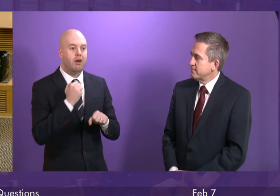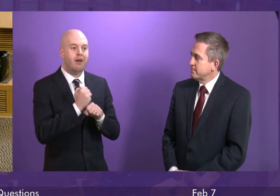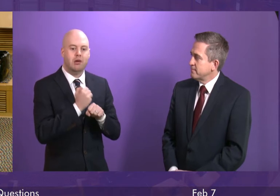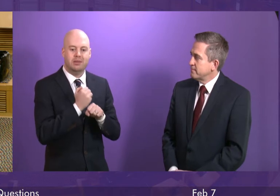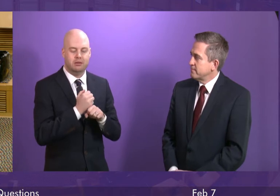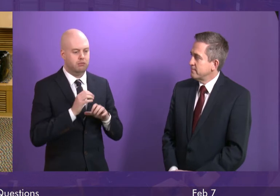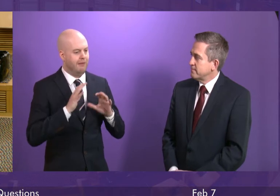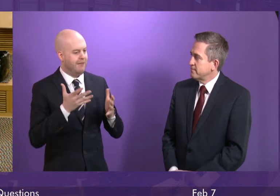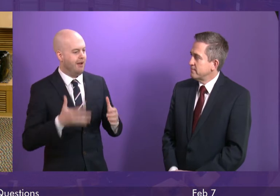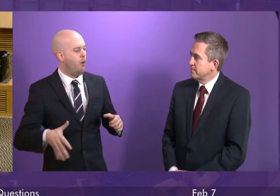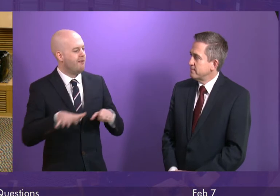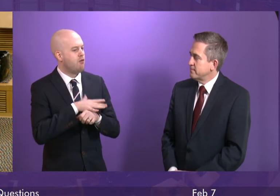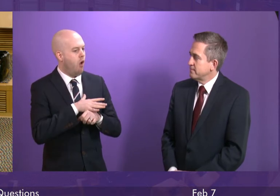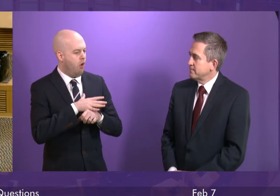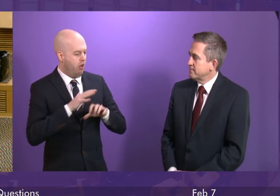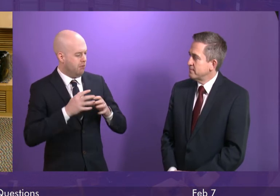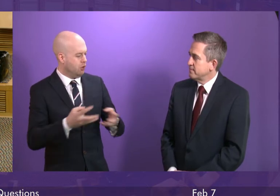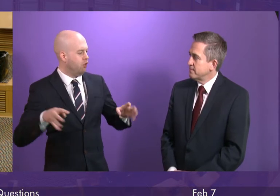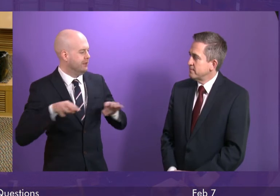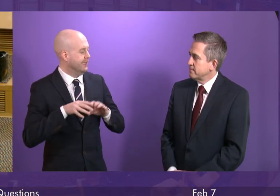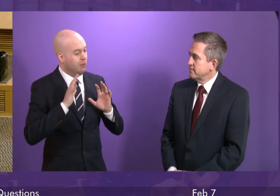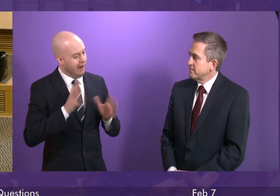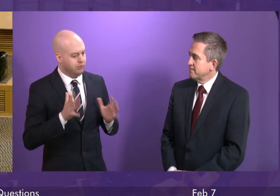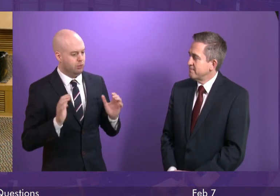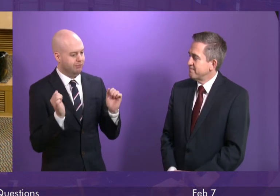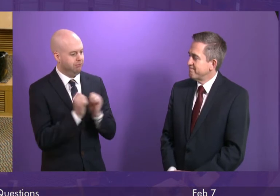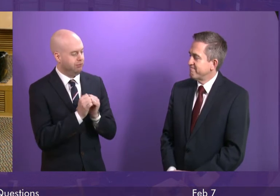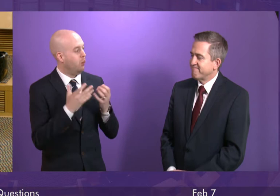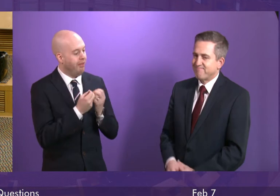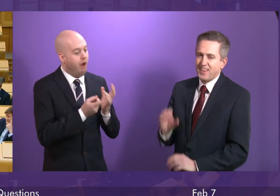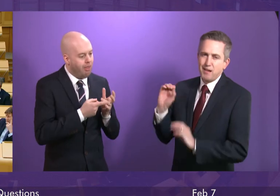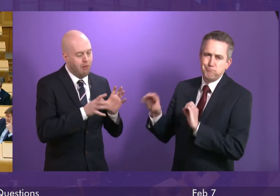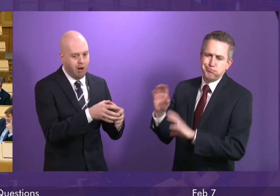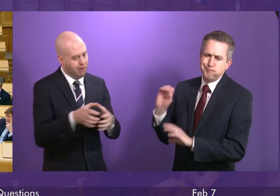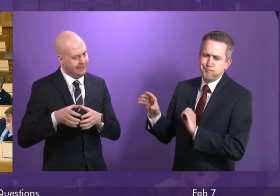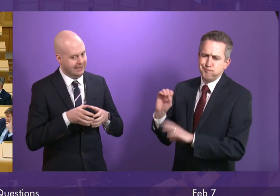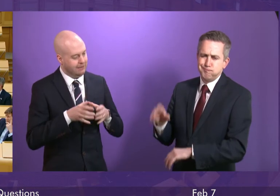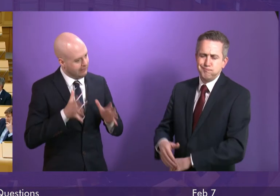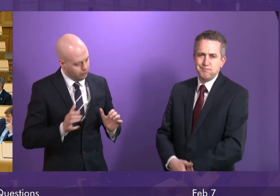majority, we have got to talk to and reach agreement with other parties about